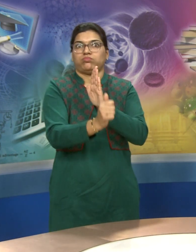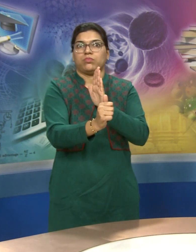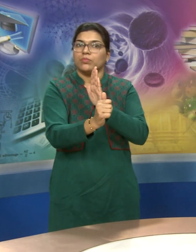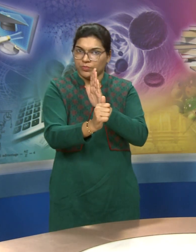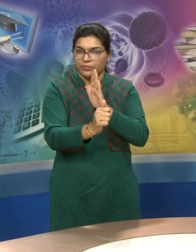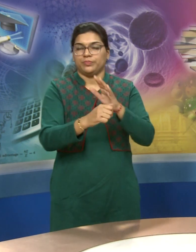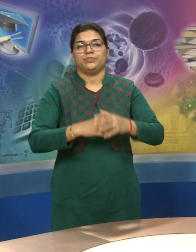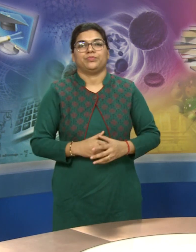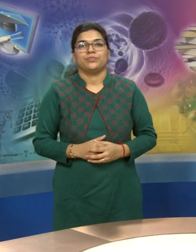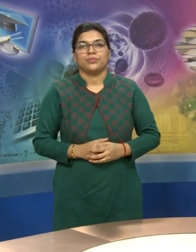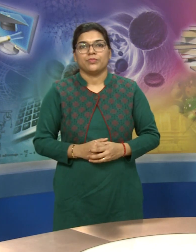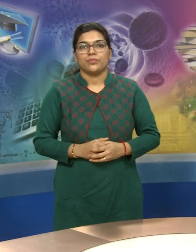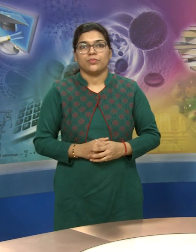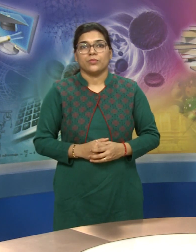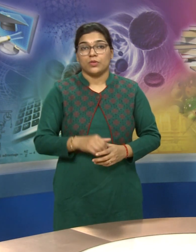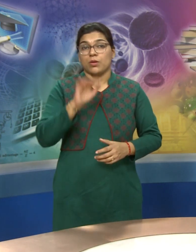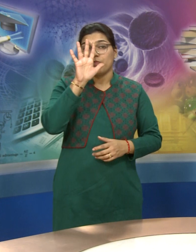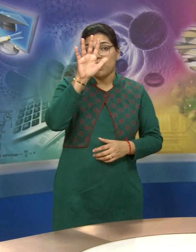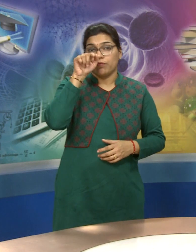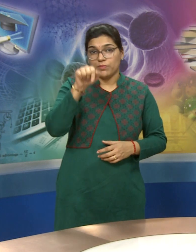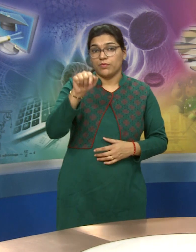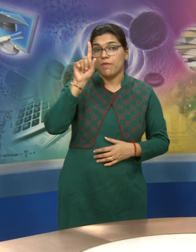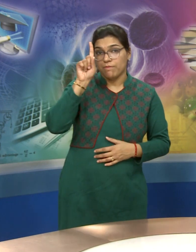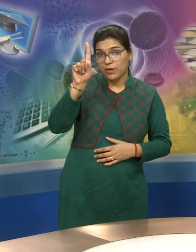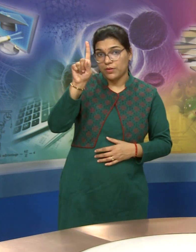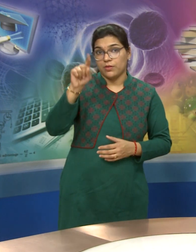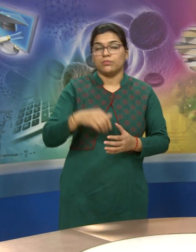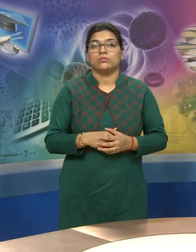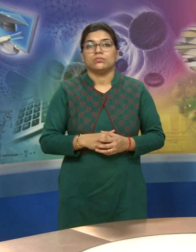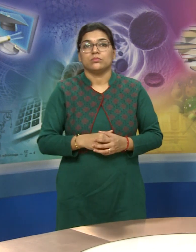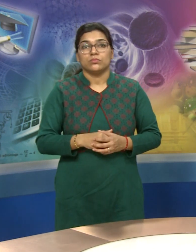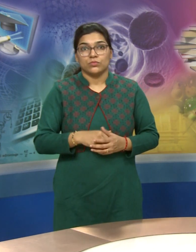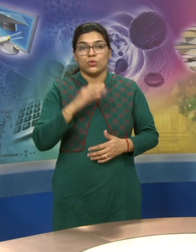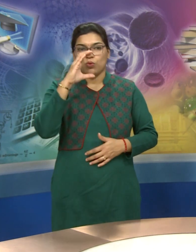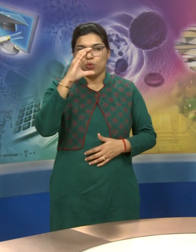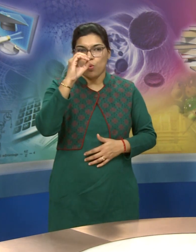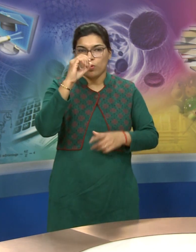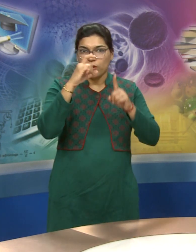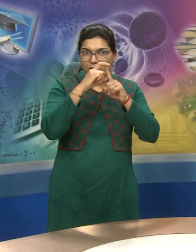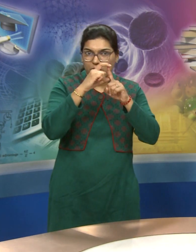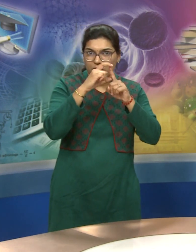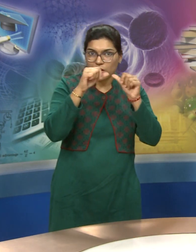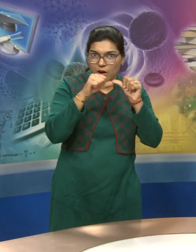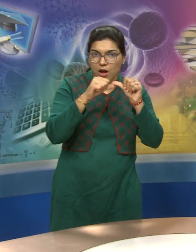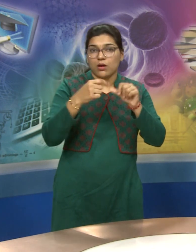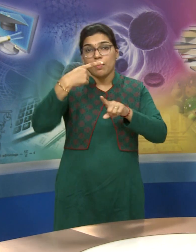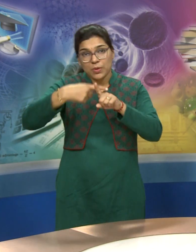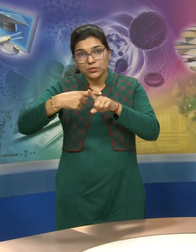.5 executive voice